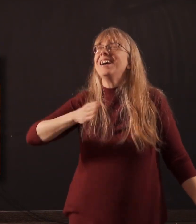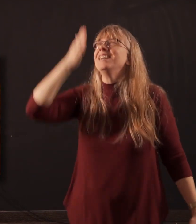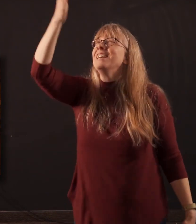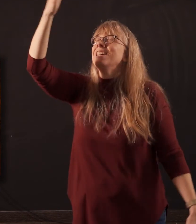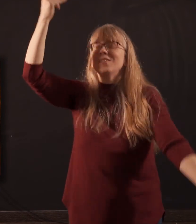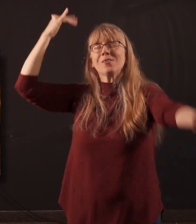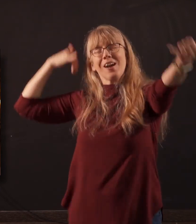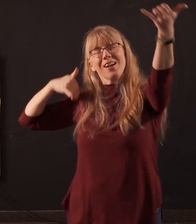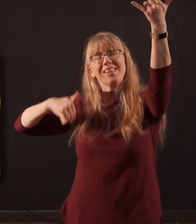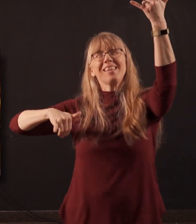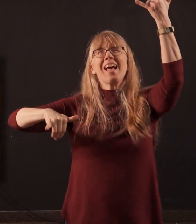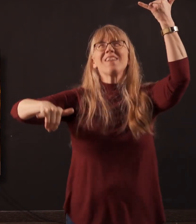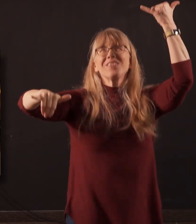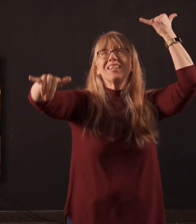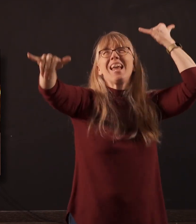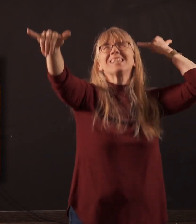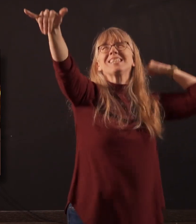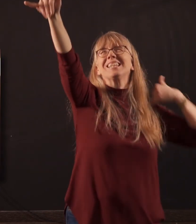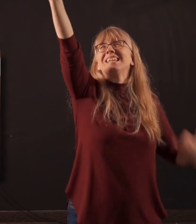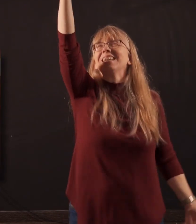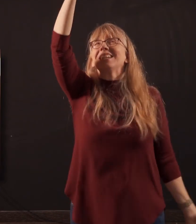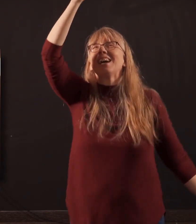You are the everlasting God.